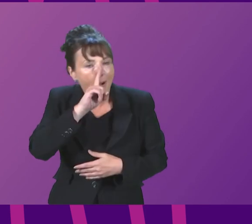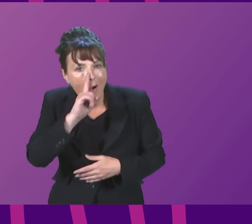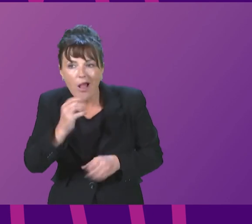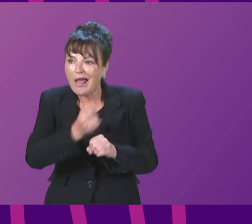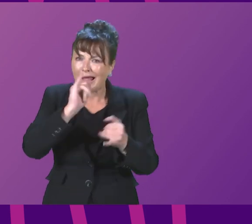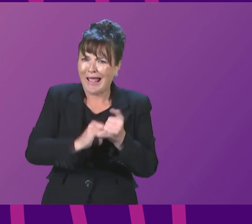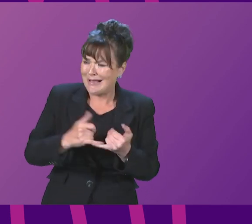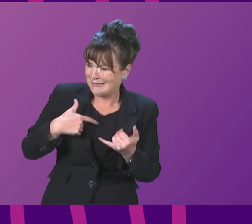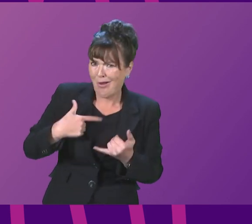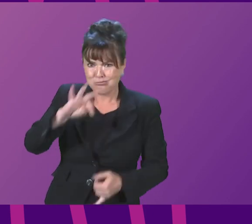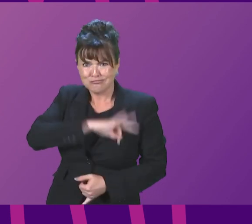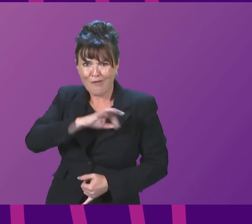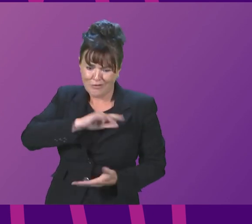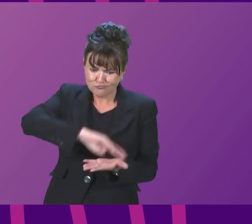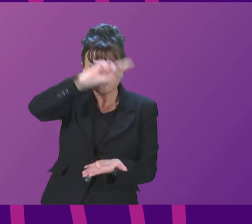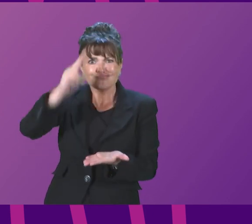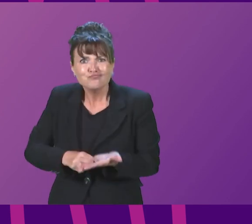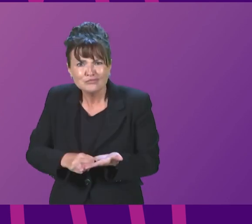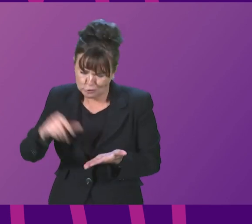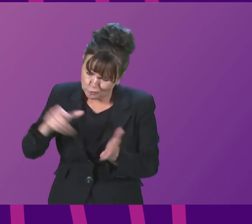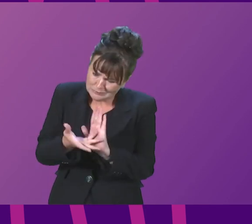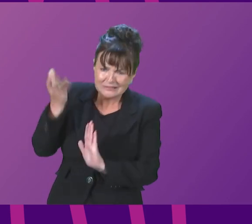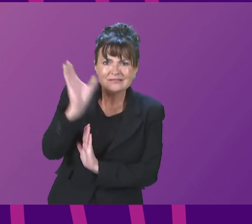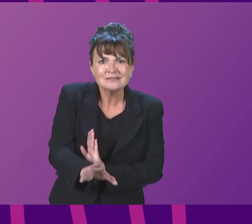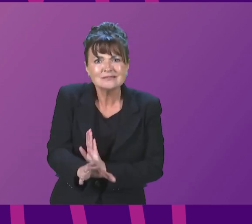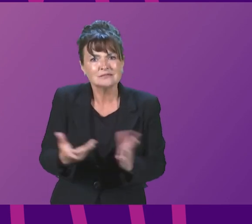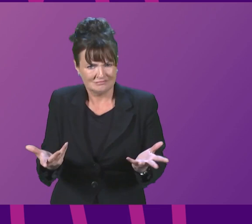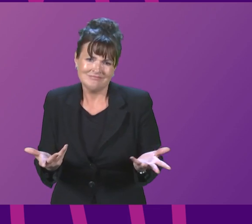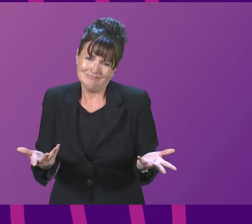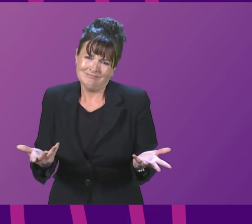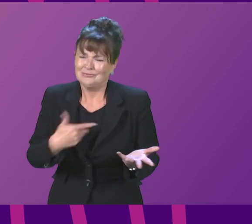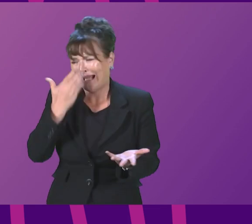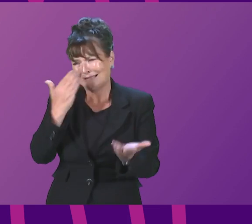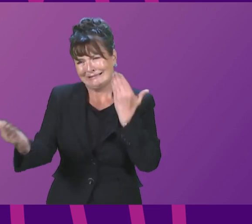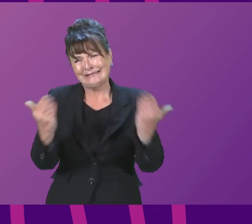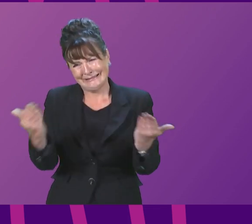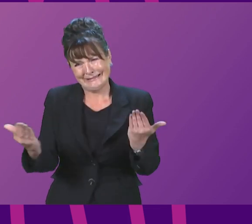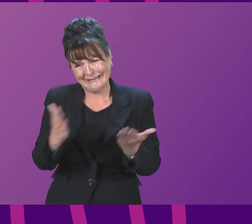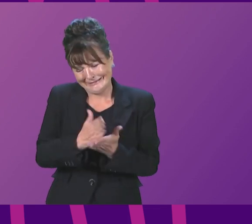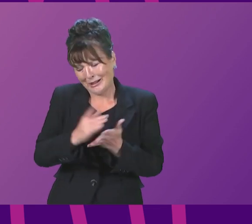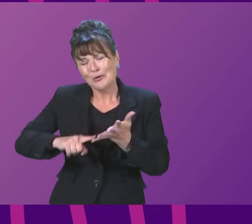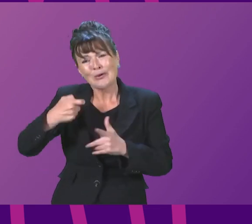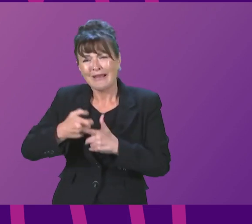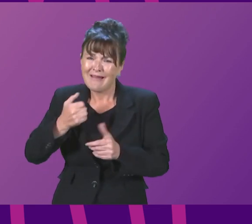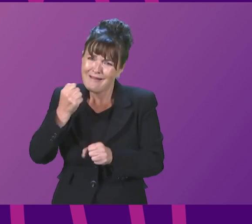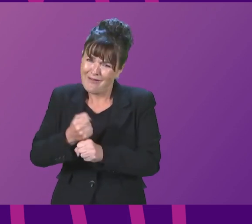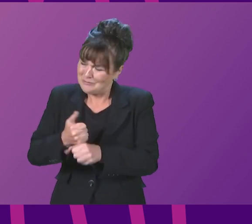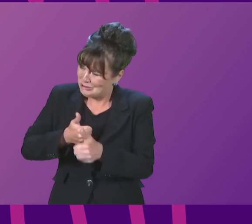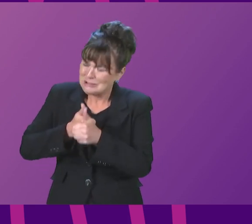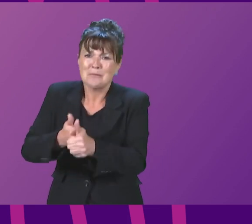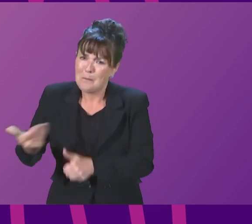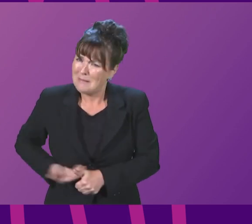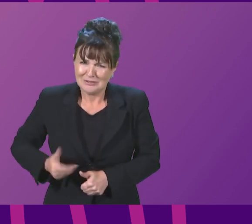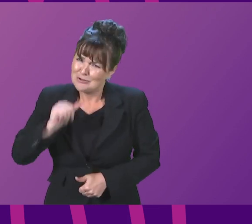companies making windfall profits should be making a contribution. So I think we can see whose side the UK Government is on